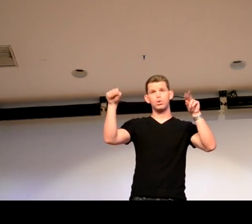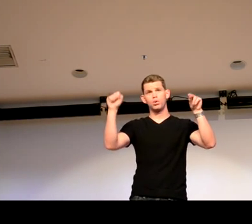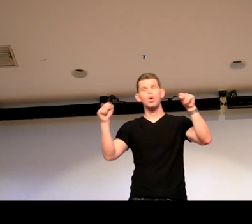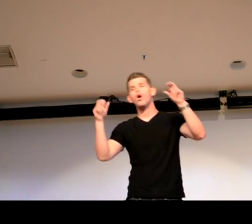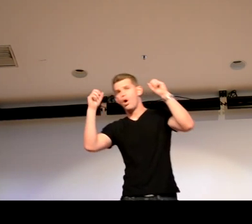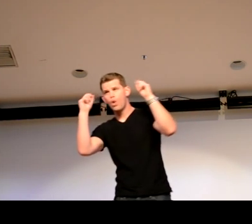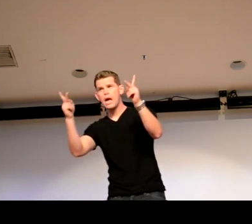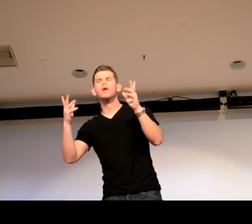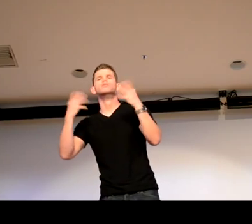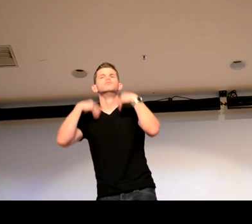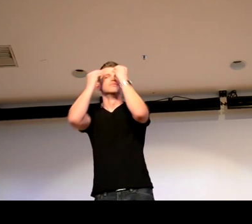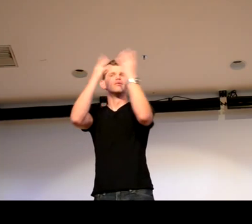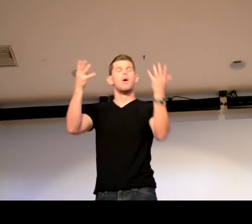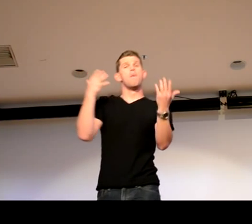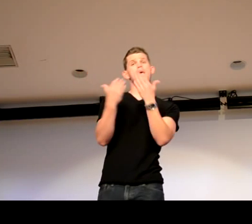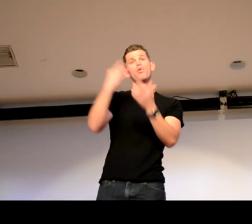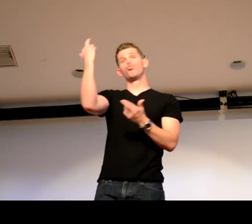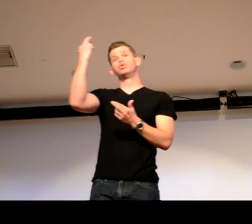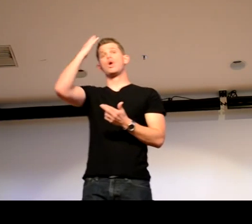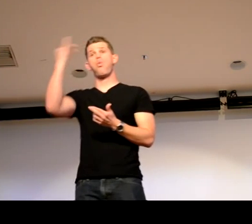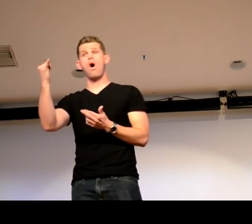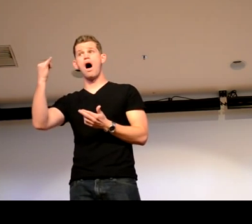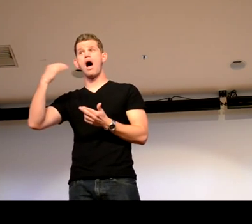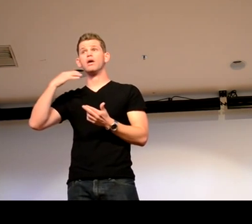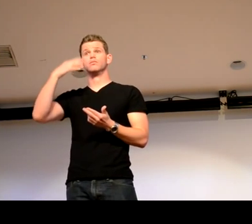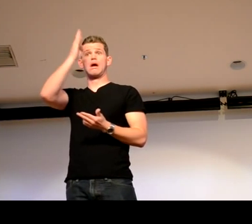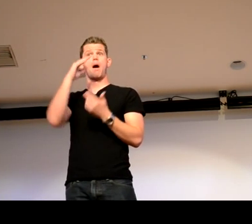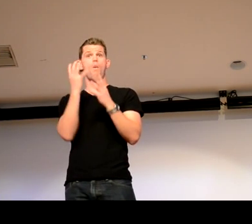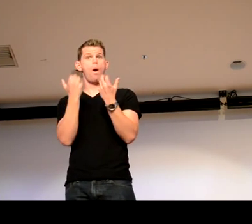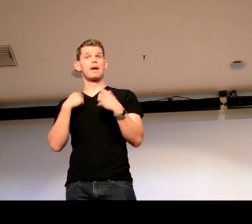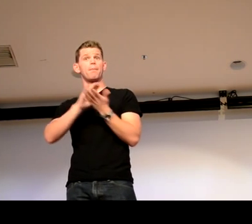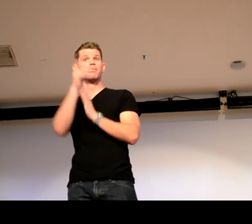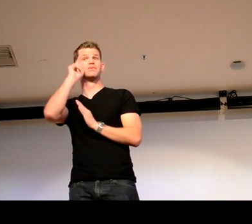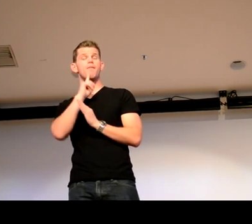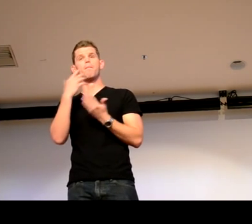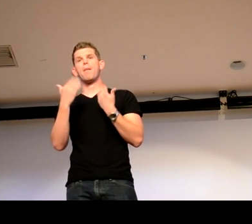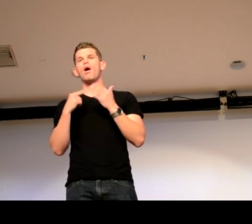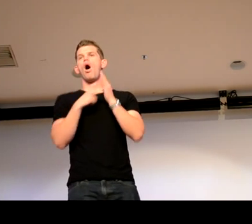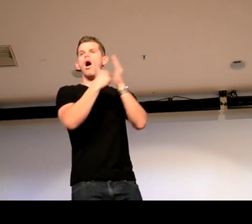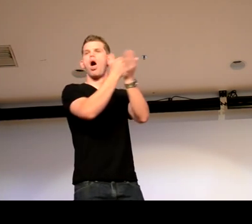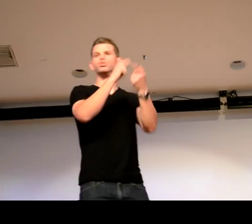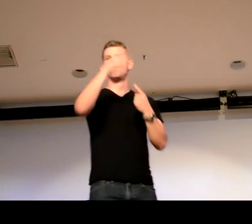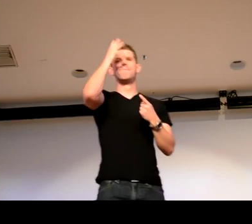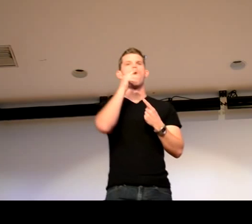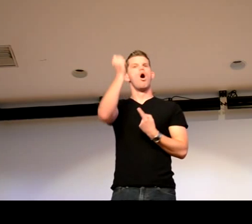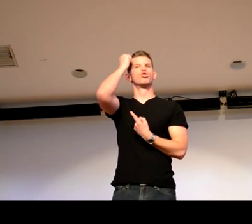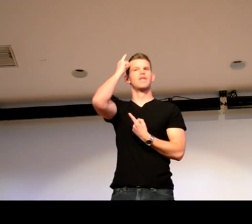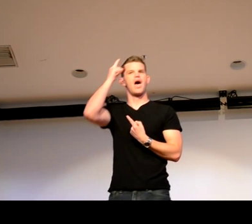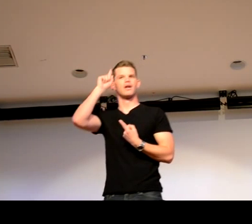No. Okay. So, some do, some don't. And I don't care, but maybe the reason why, I thought maybe God wanted me to become deaf,